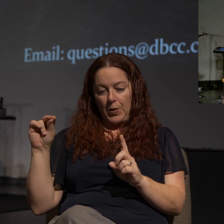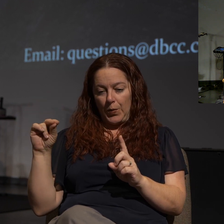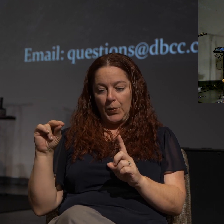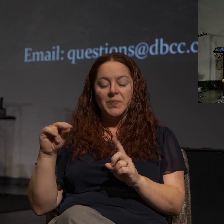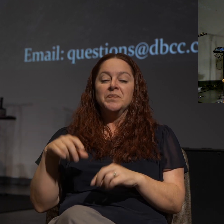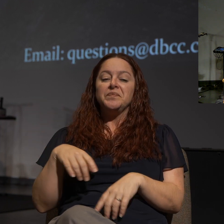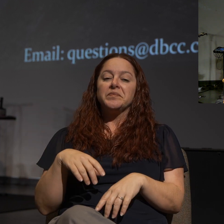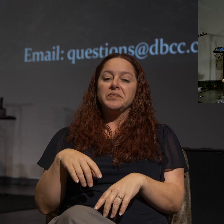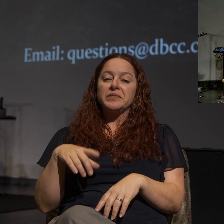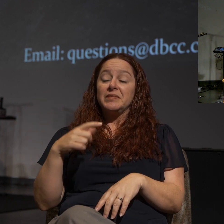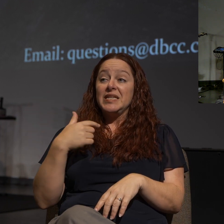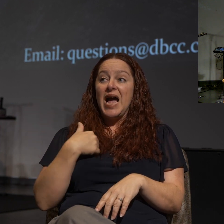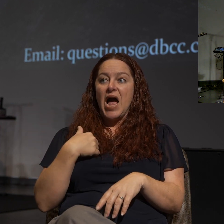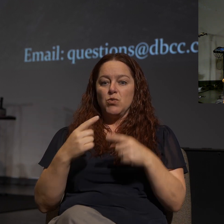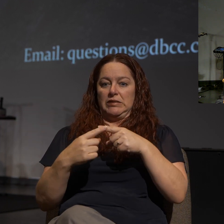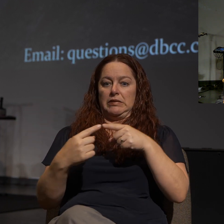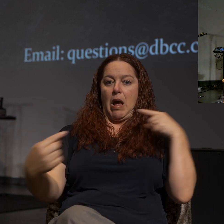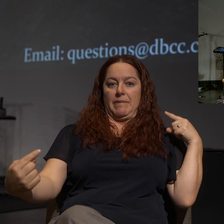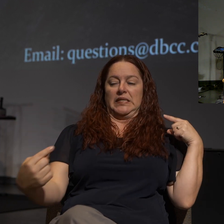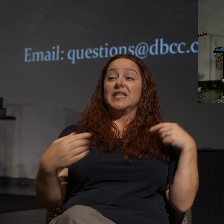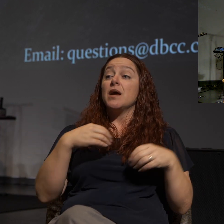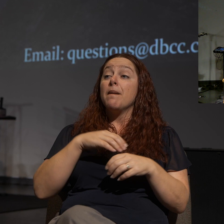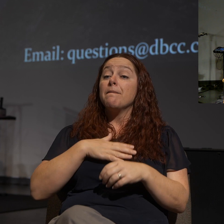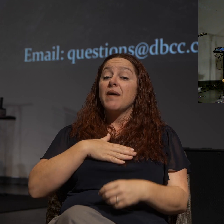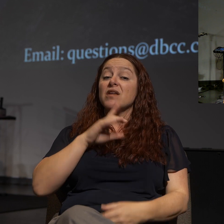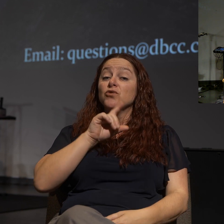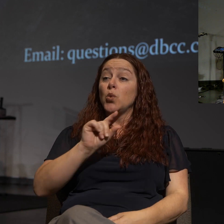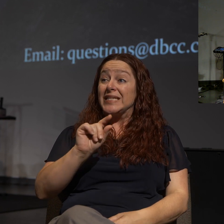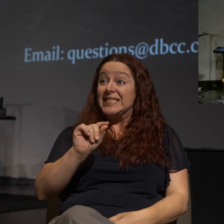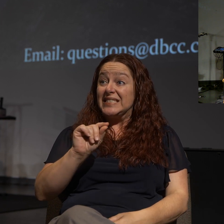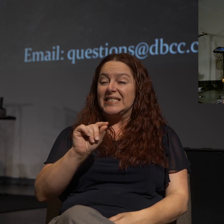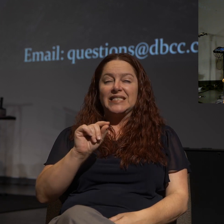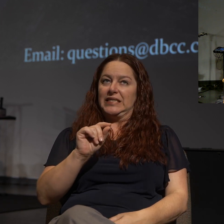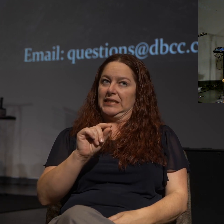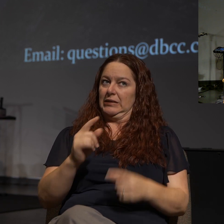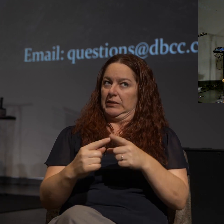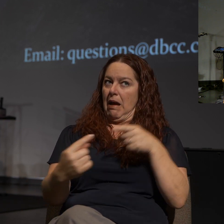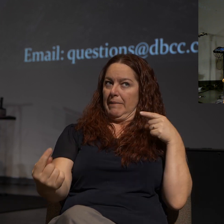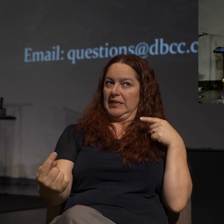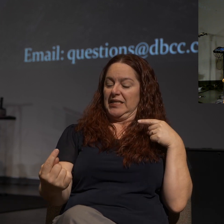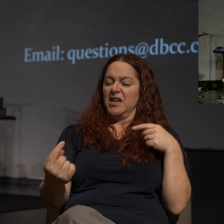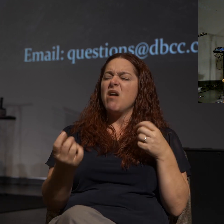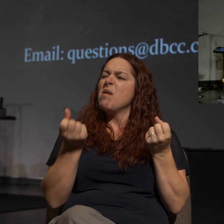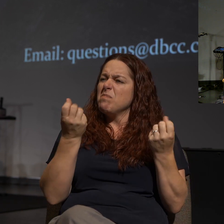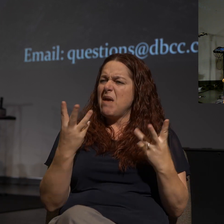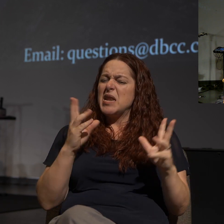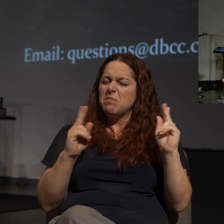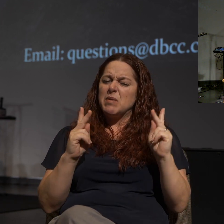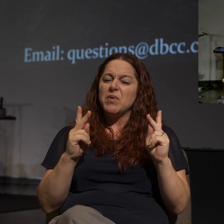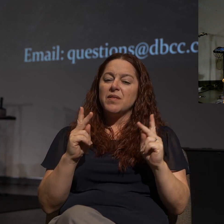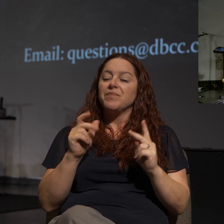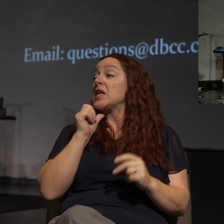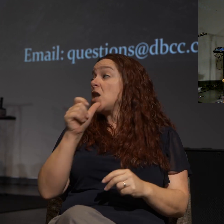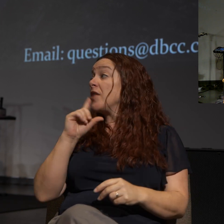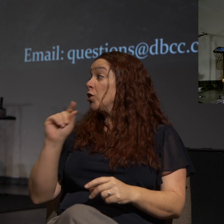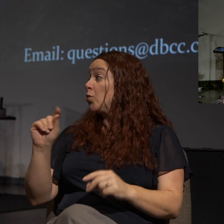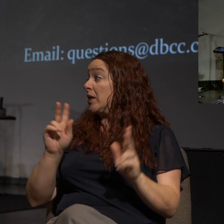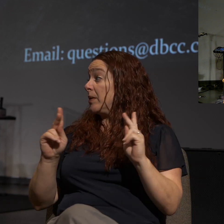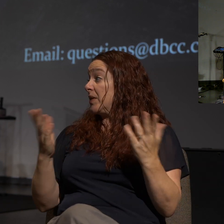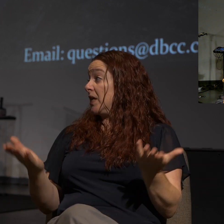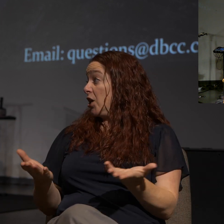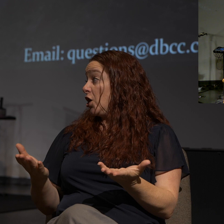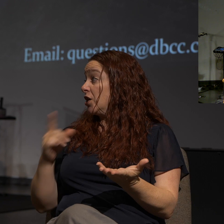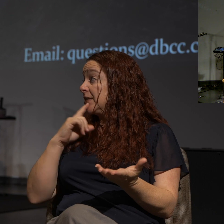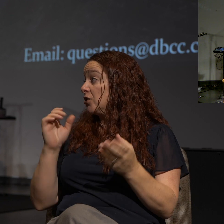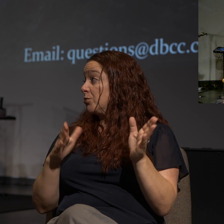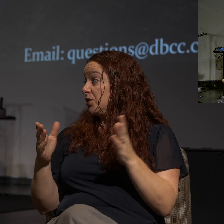I was very anti-winsome in my 20s. And like a lot of people in their 20s, not the 20-year-olds we have here at Desert Breeze,